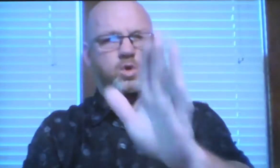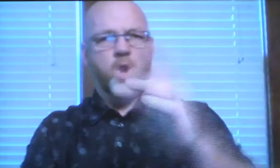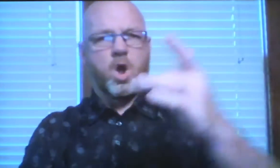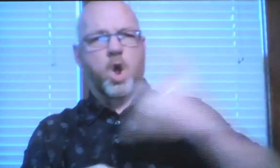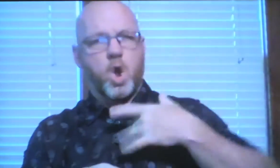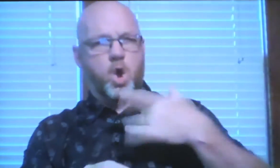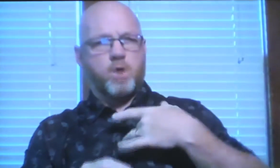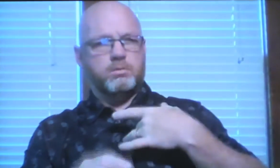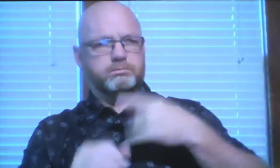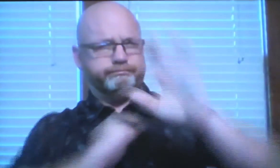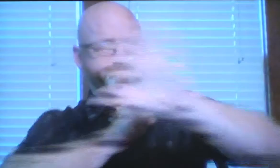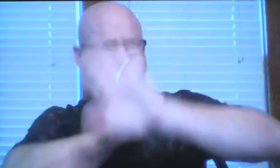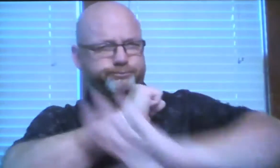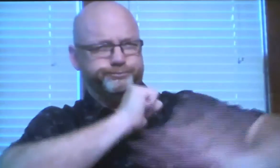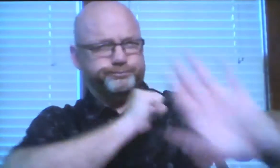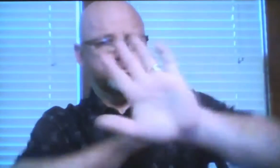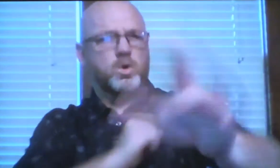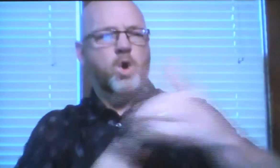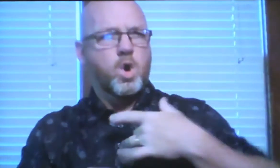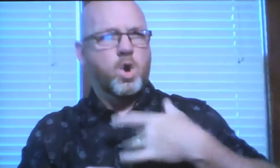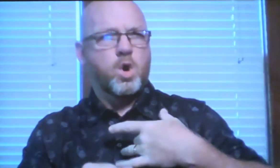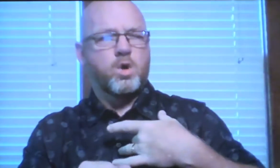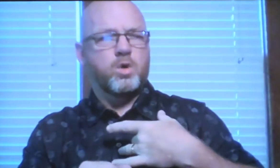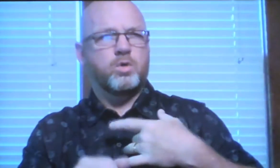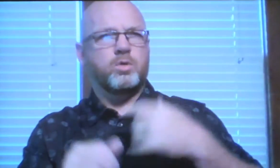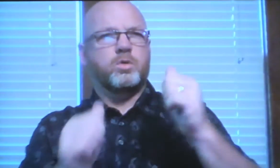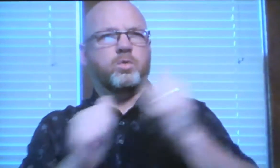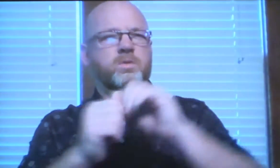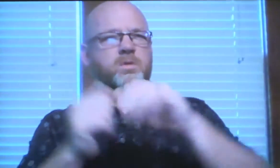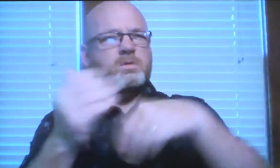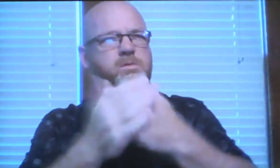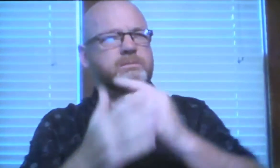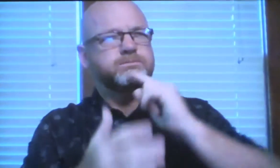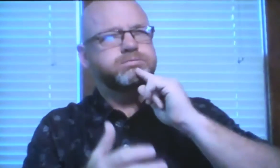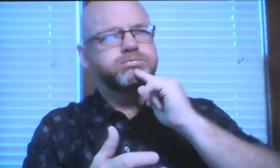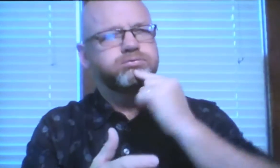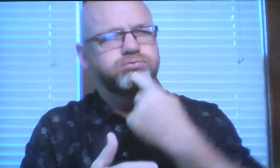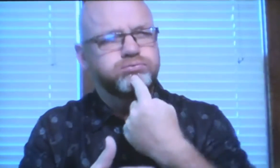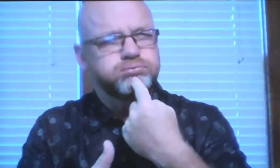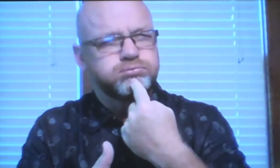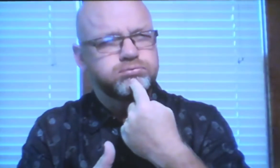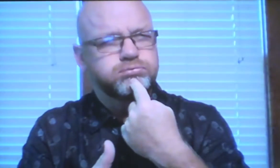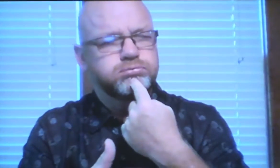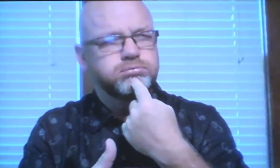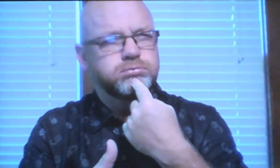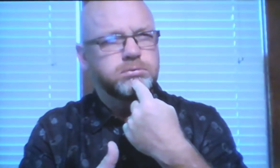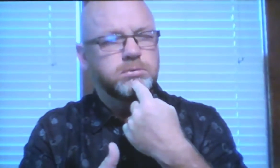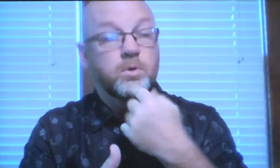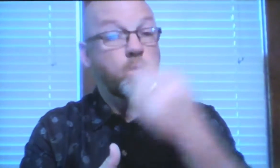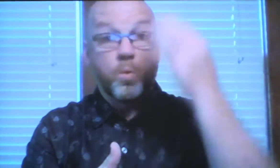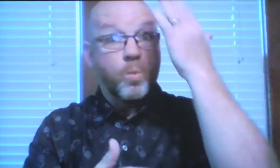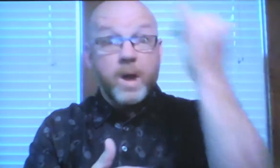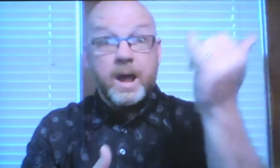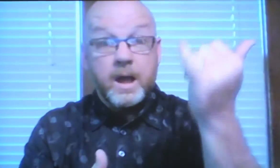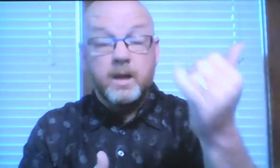It said, keep your heart, protect your heart with all diligence and seriousness.